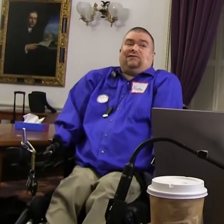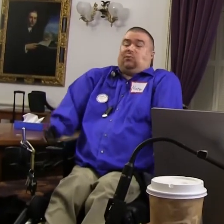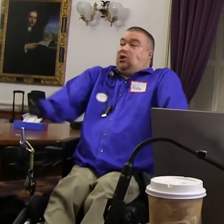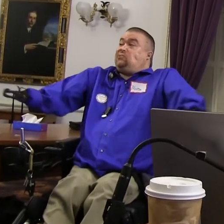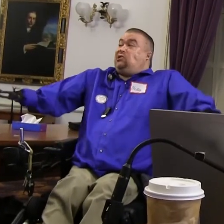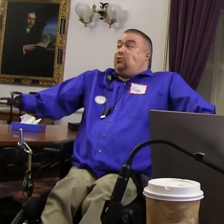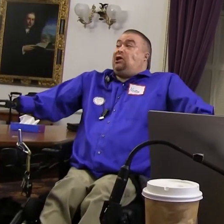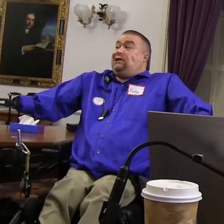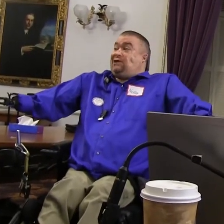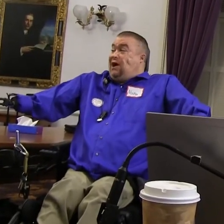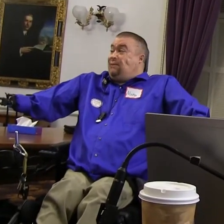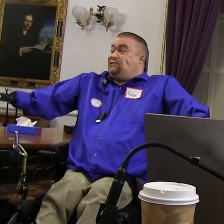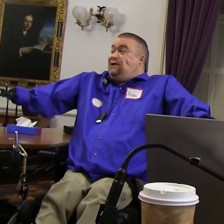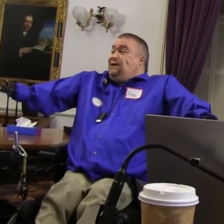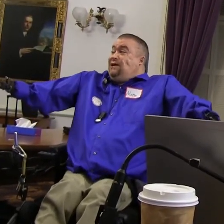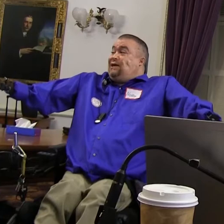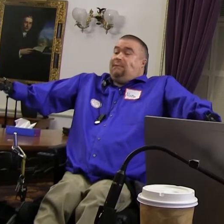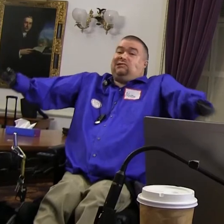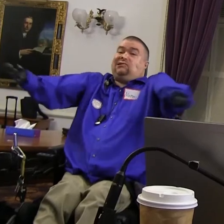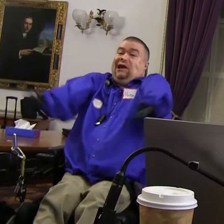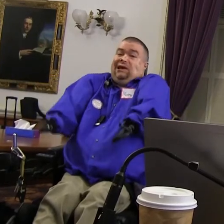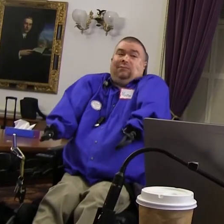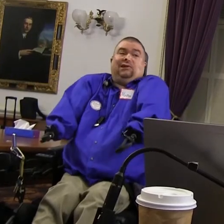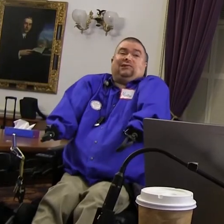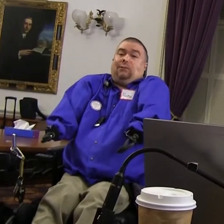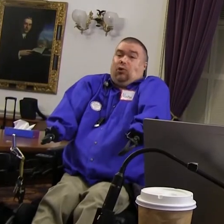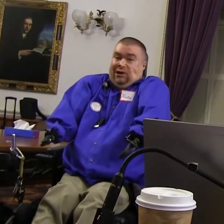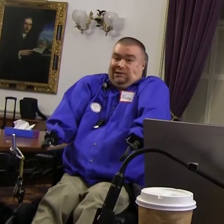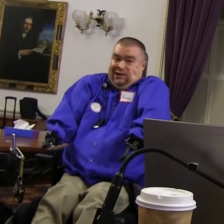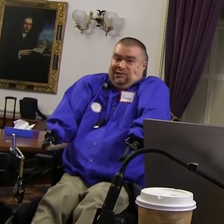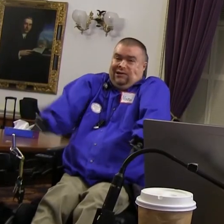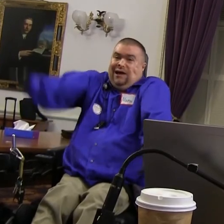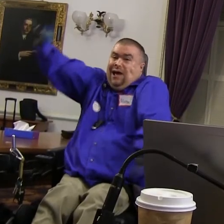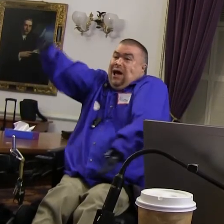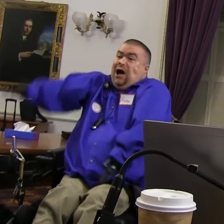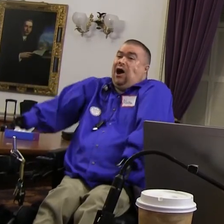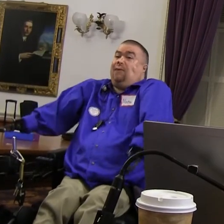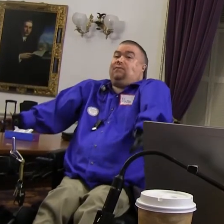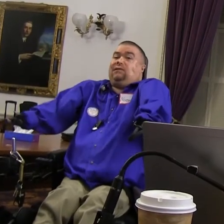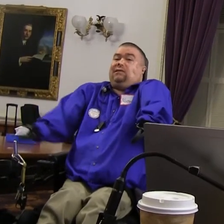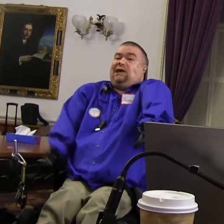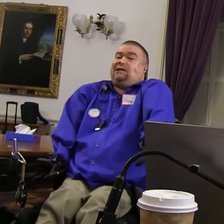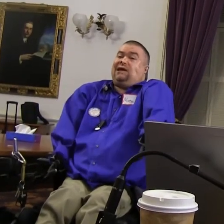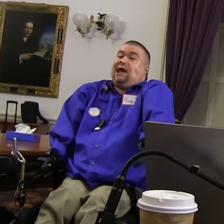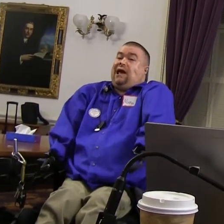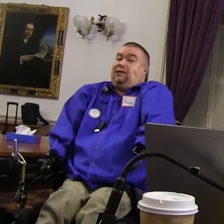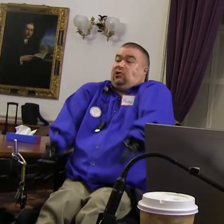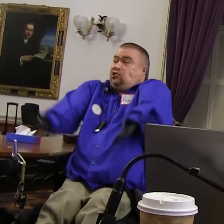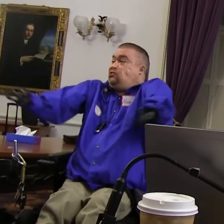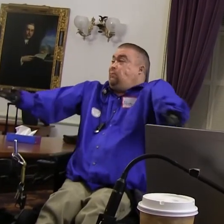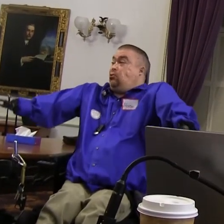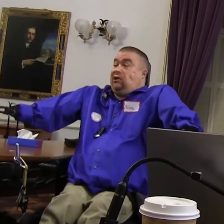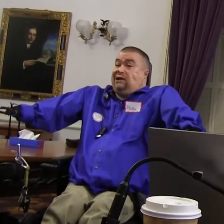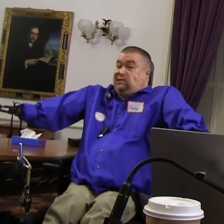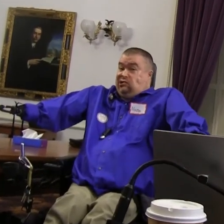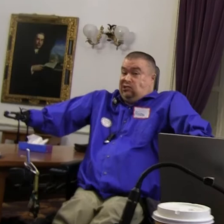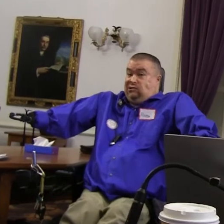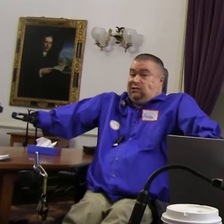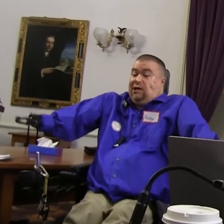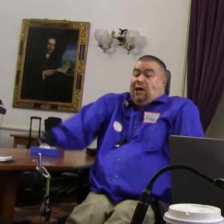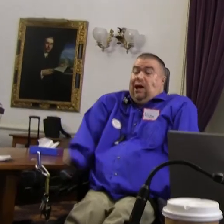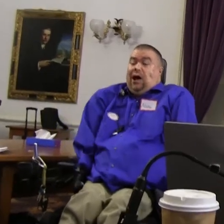Adapted Skis Work? Because we do a lot of times get mistaken to be the same organization. The NDA, they're two separate